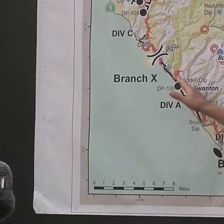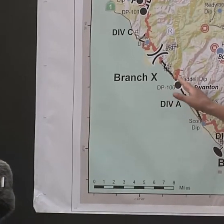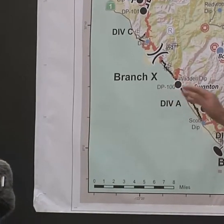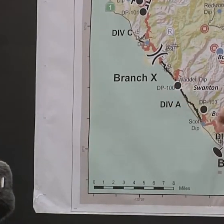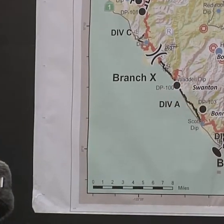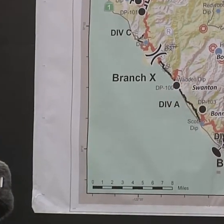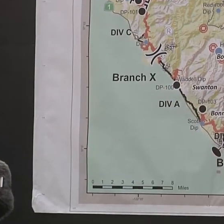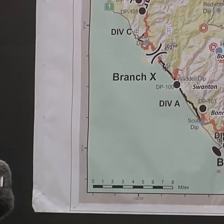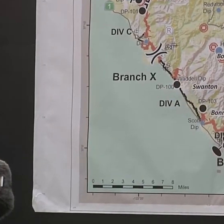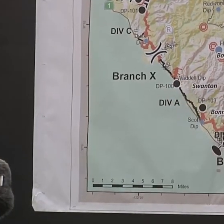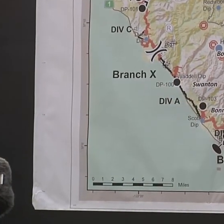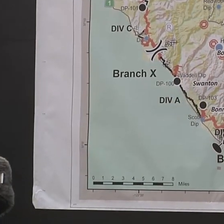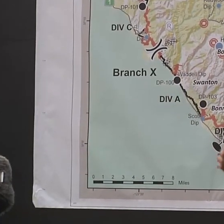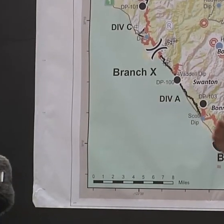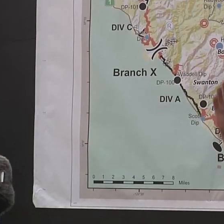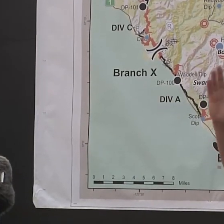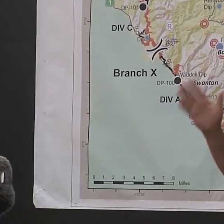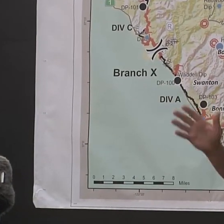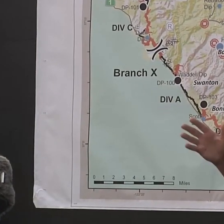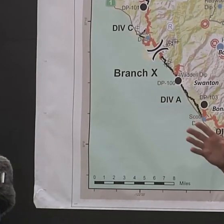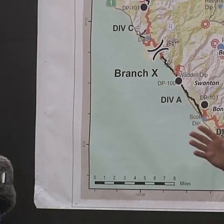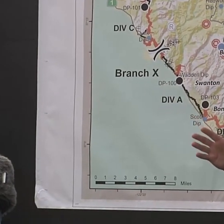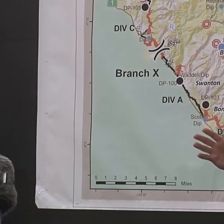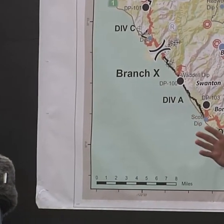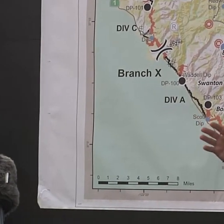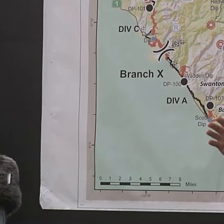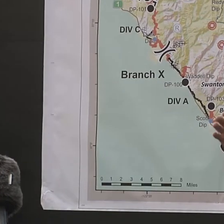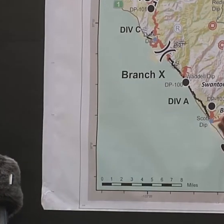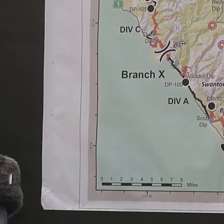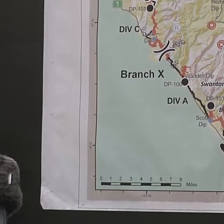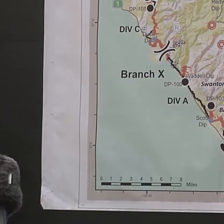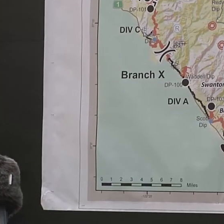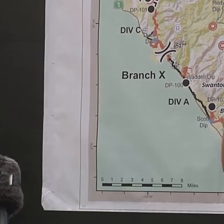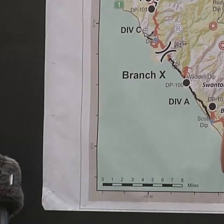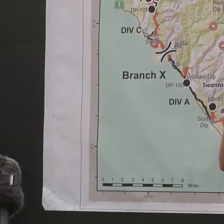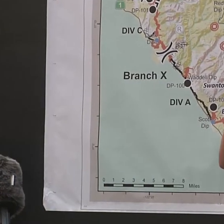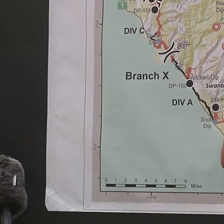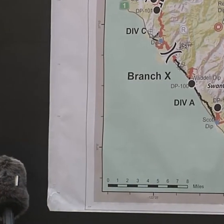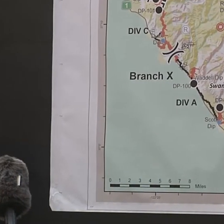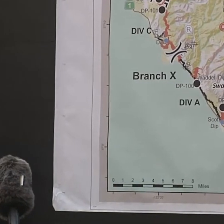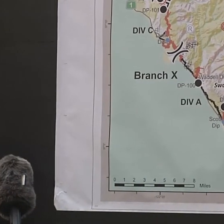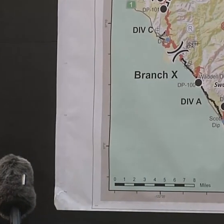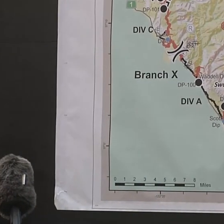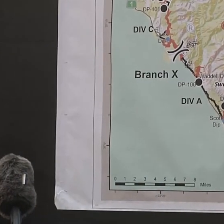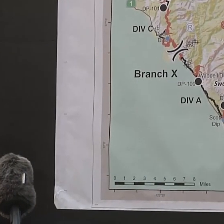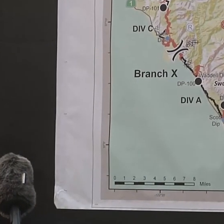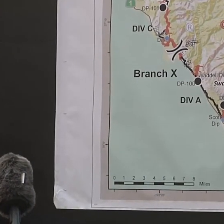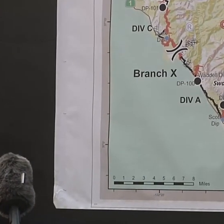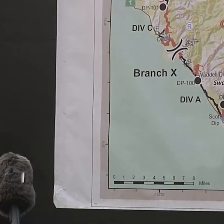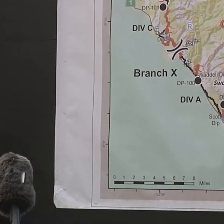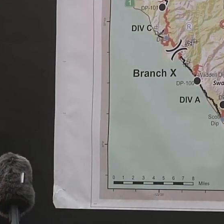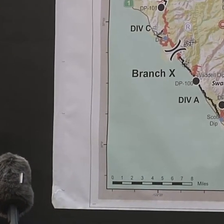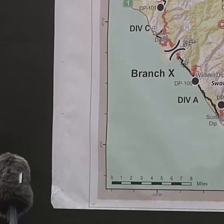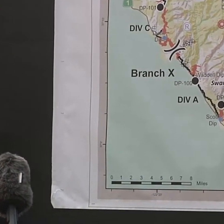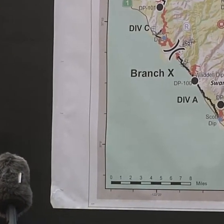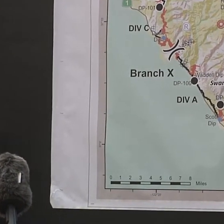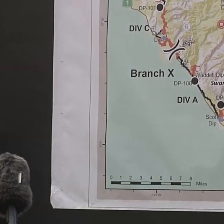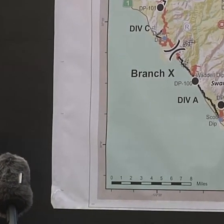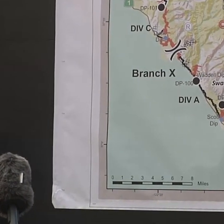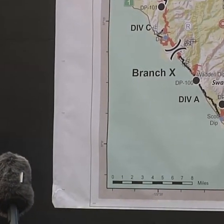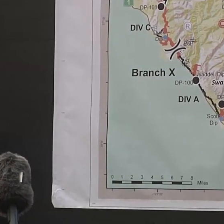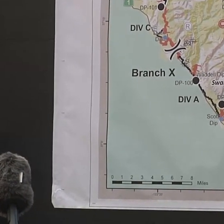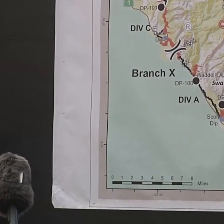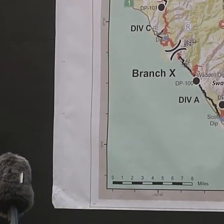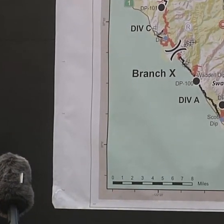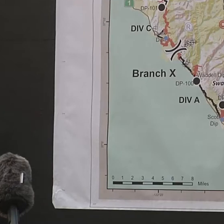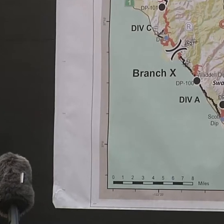to the community of Davenport. Looking really good there. Fire is kind of hung up on the hill. So, we're just going to